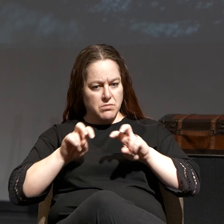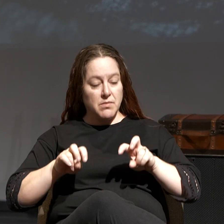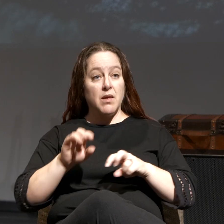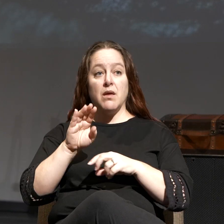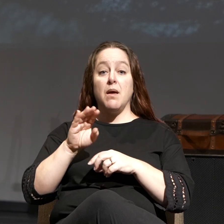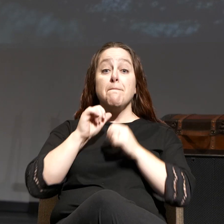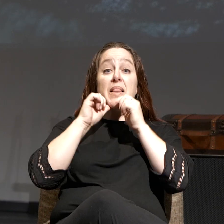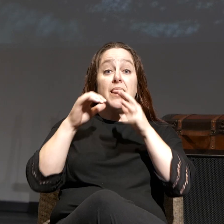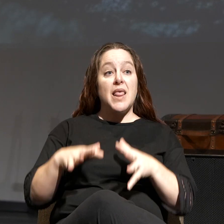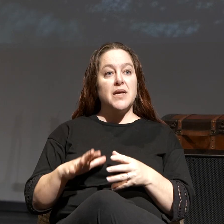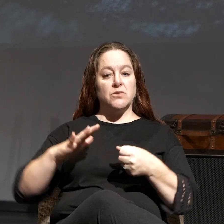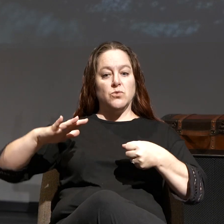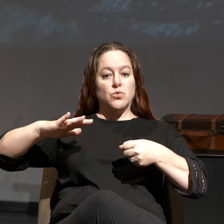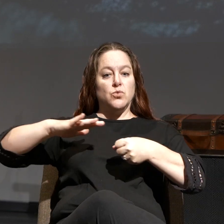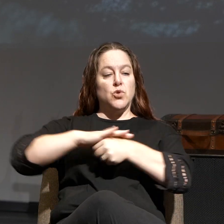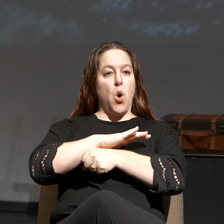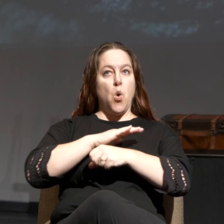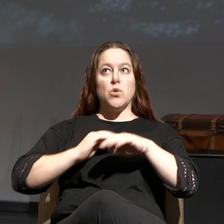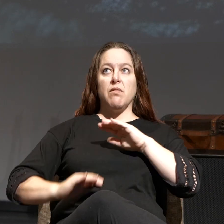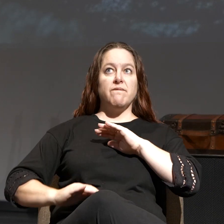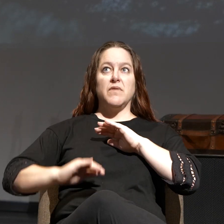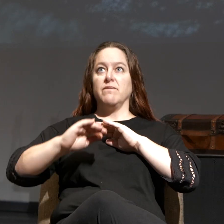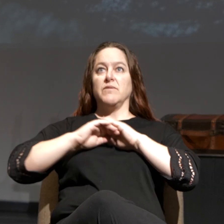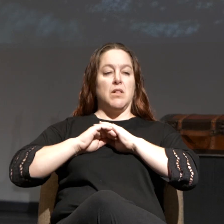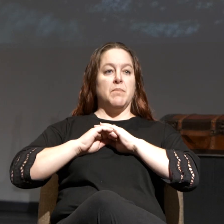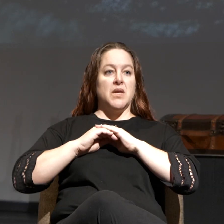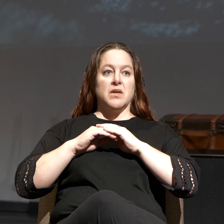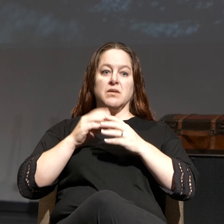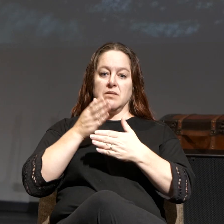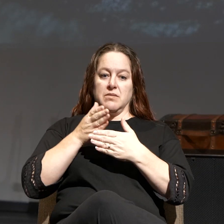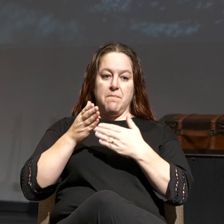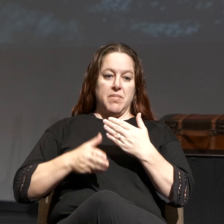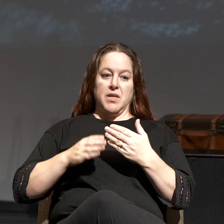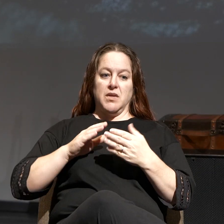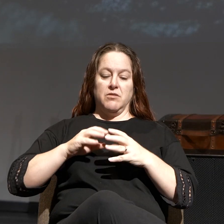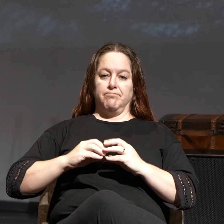total fulfillment, complete well-being.